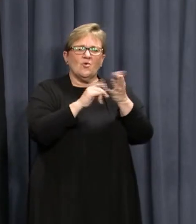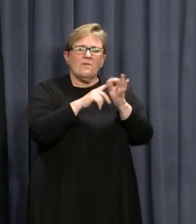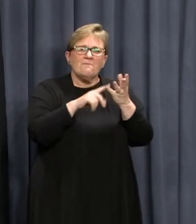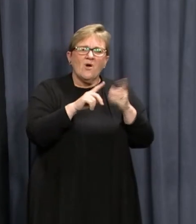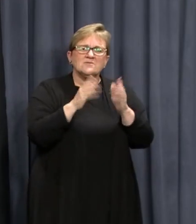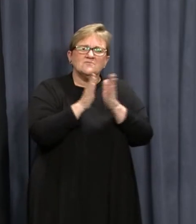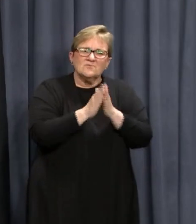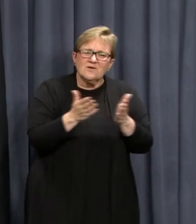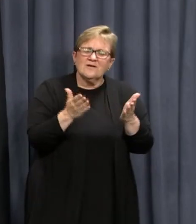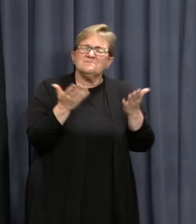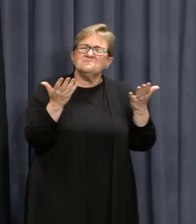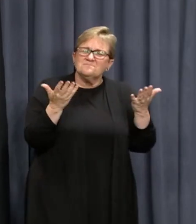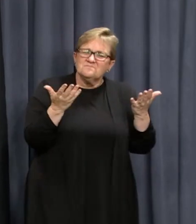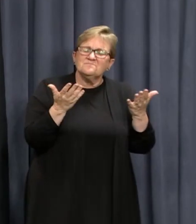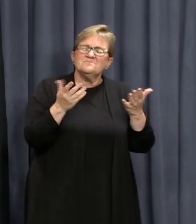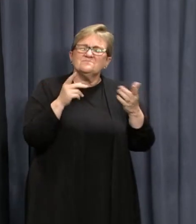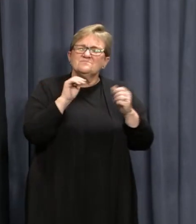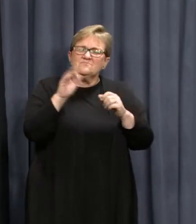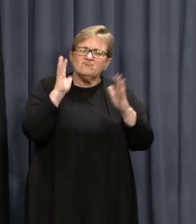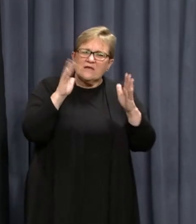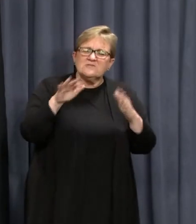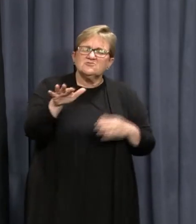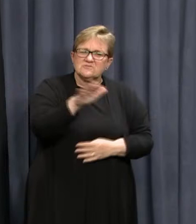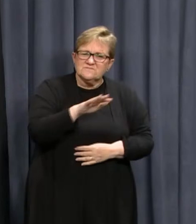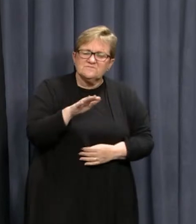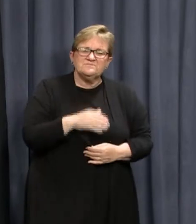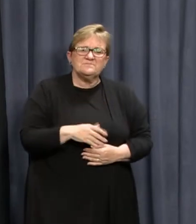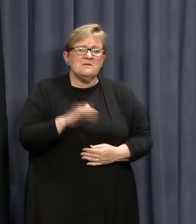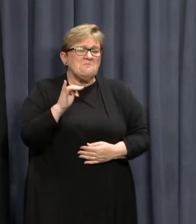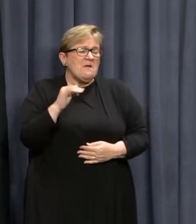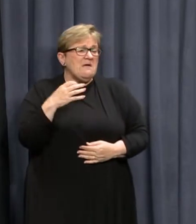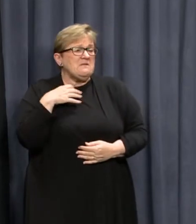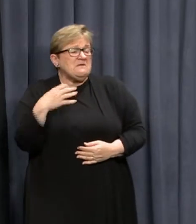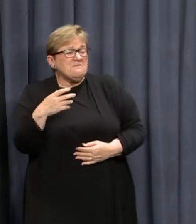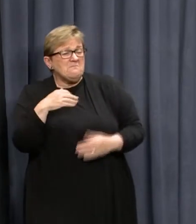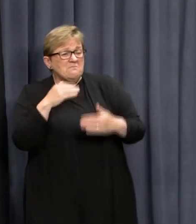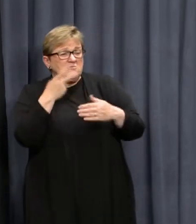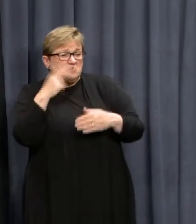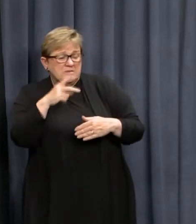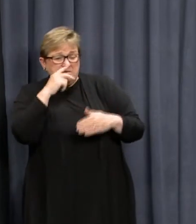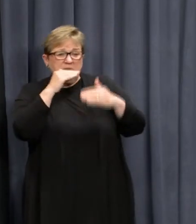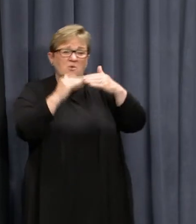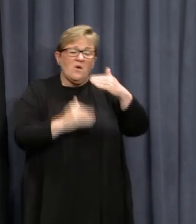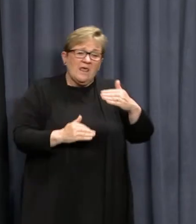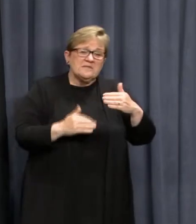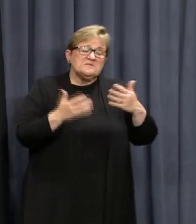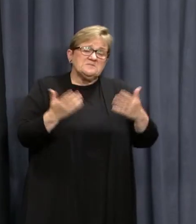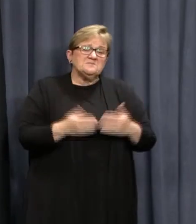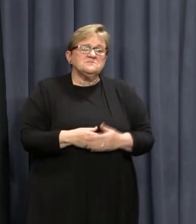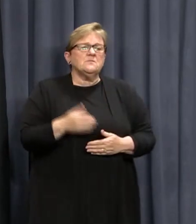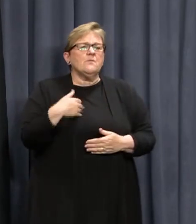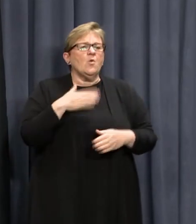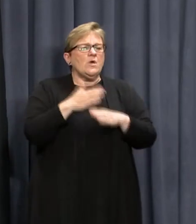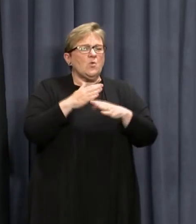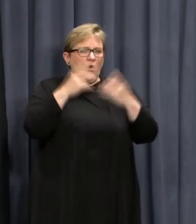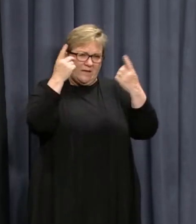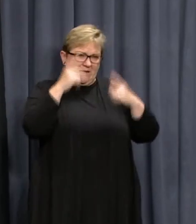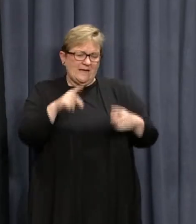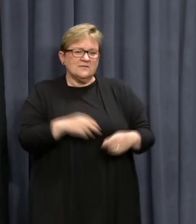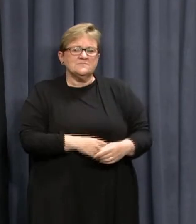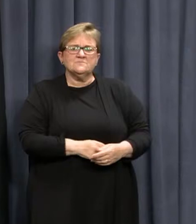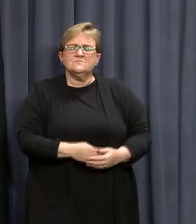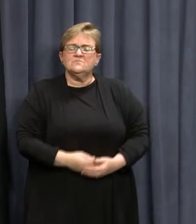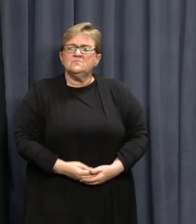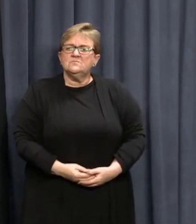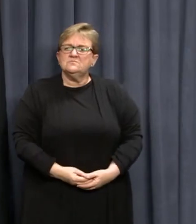any other religious site. There might be fewer or more people, but that's something we're working out as we